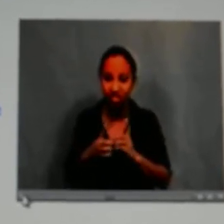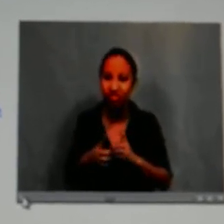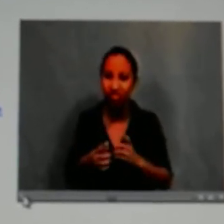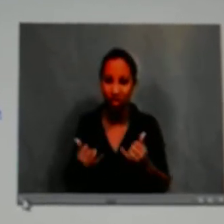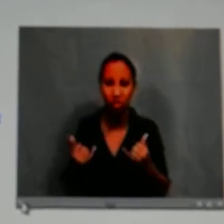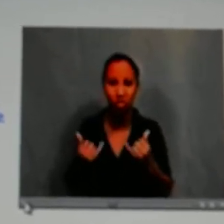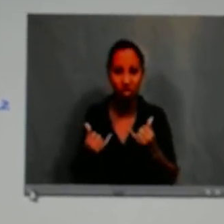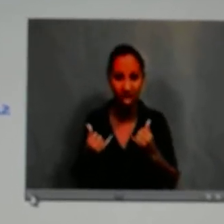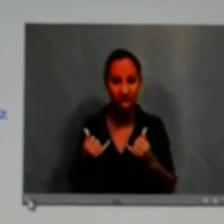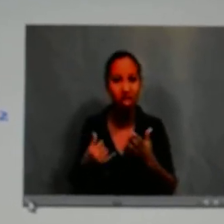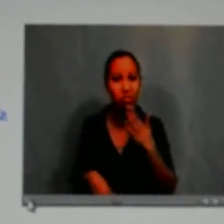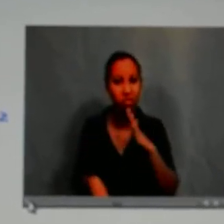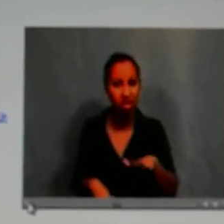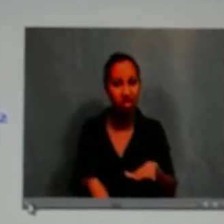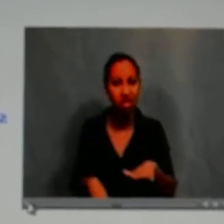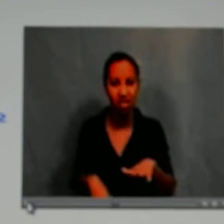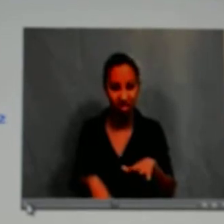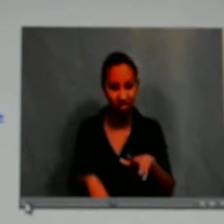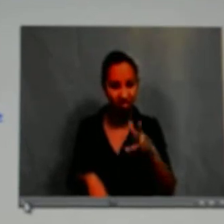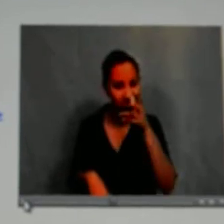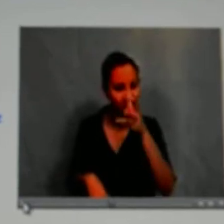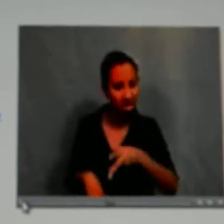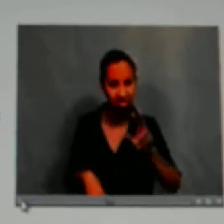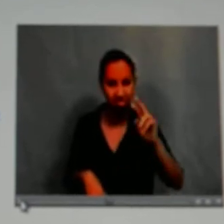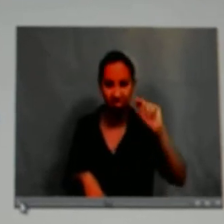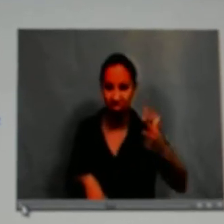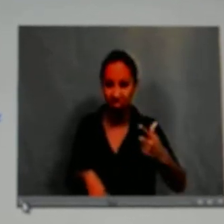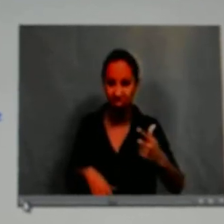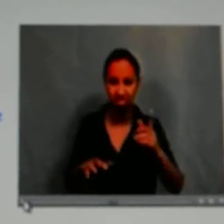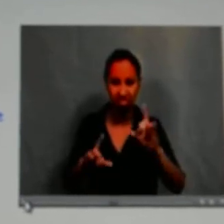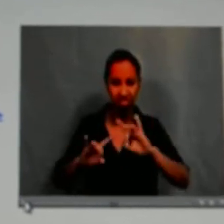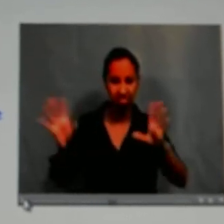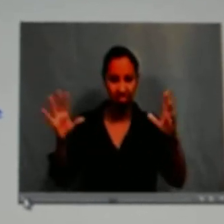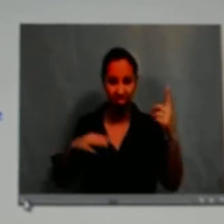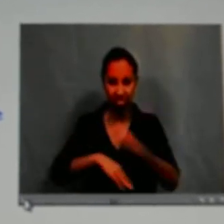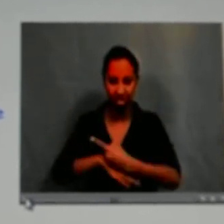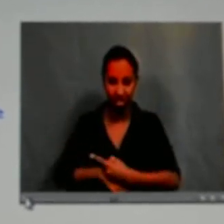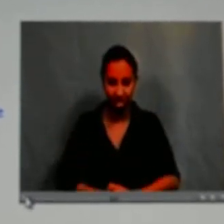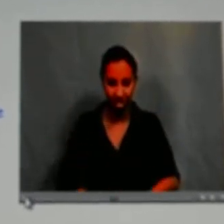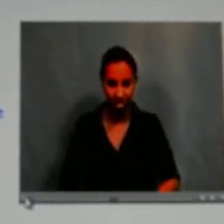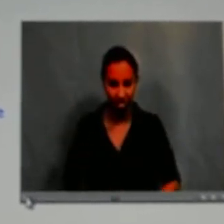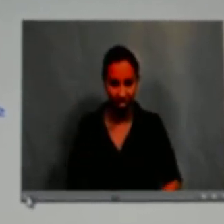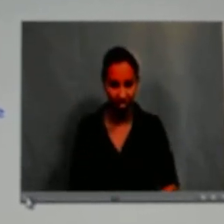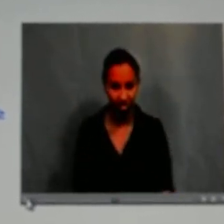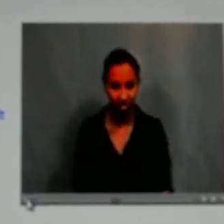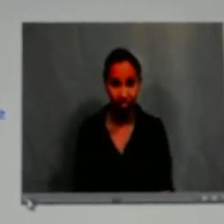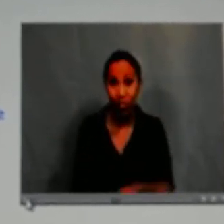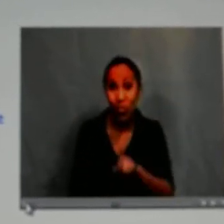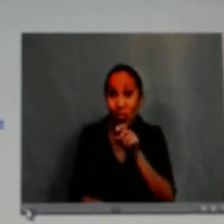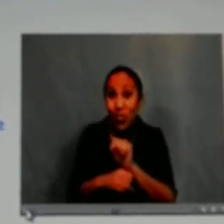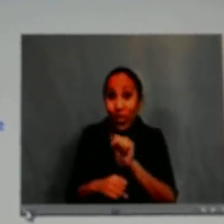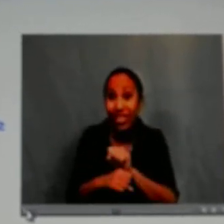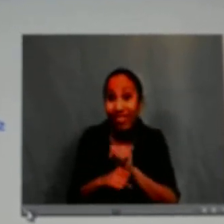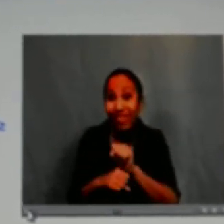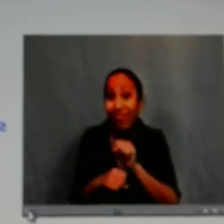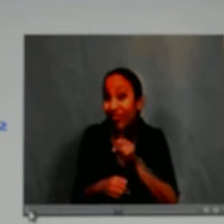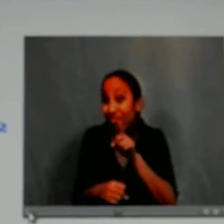that my mom had forgotten to even pack me a dessert. I was like, man, this is a bad, lousy, no-get-awful day.